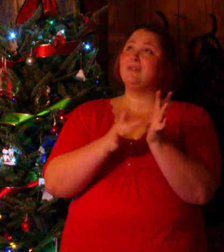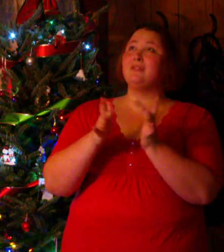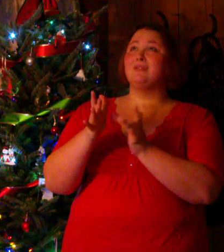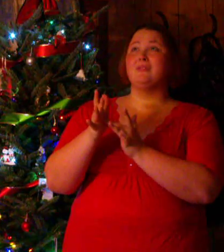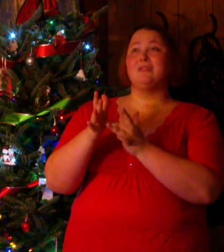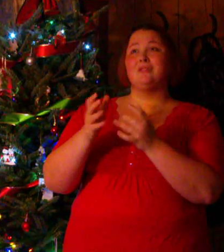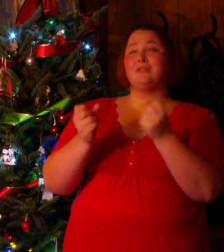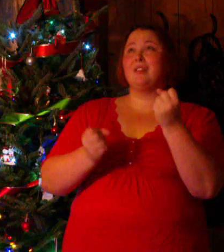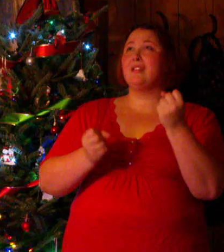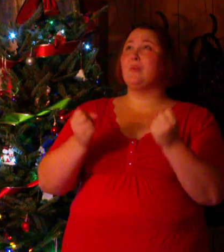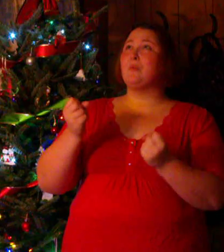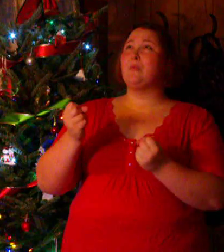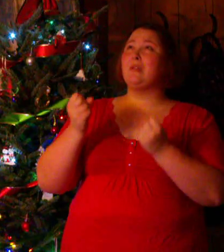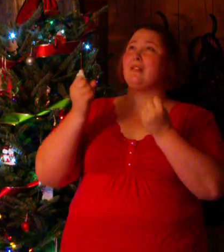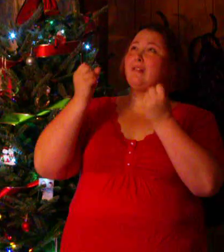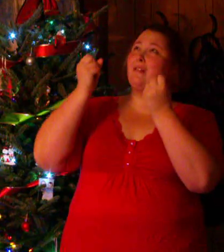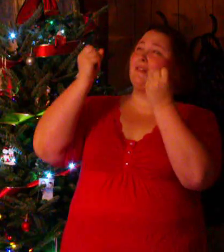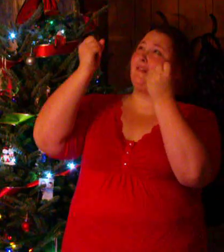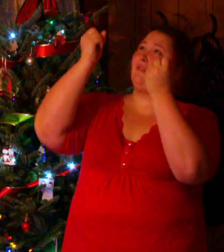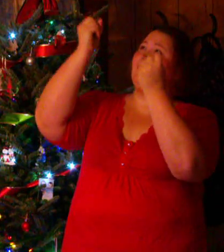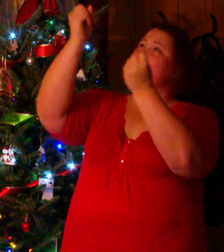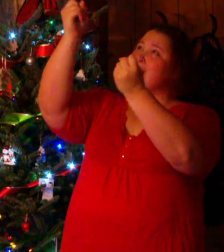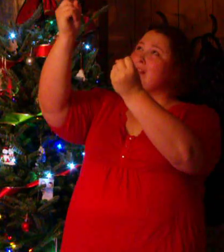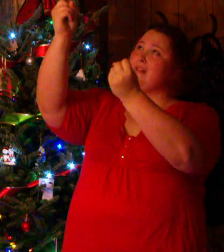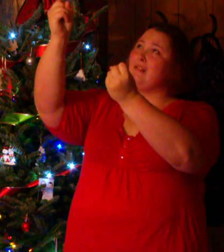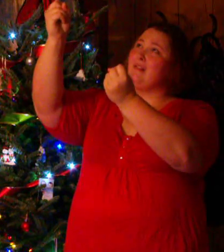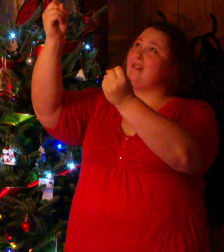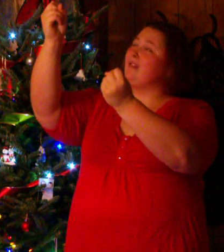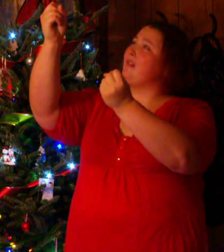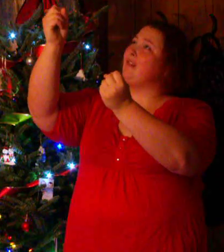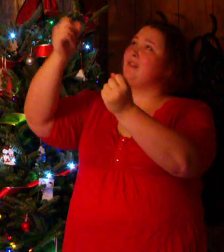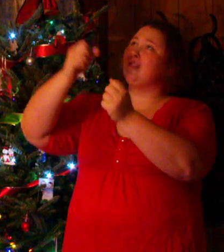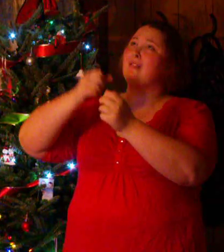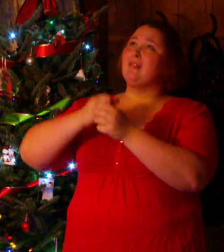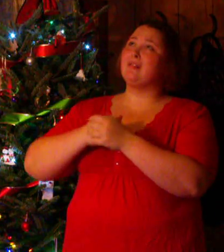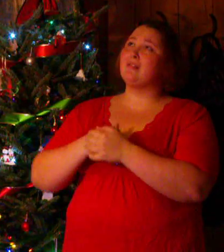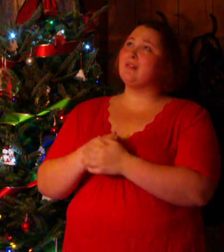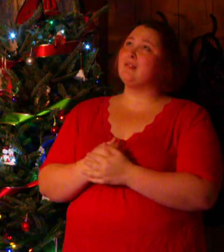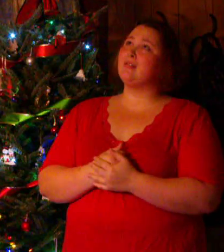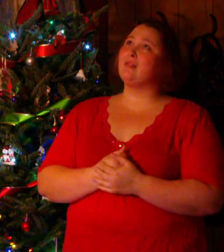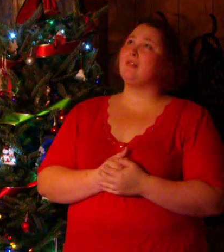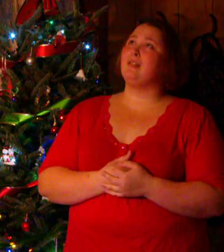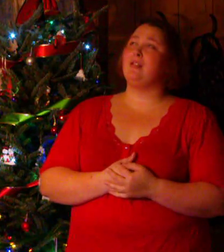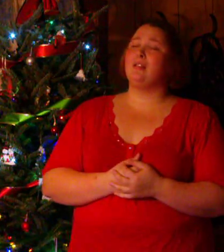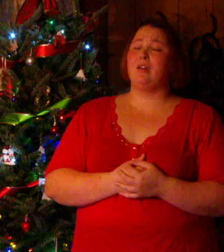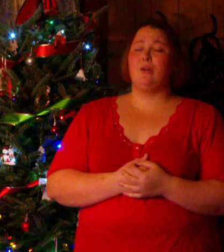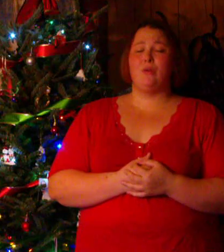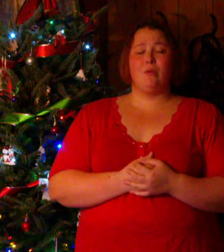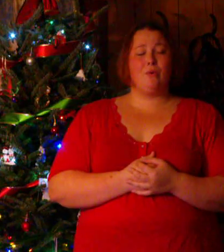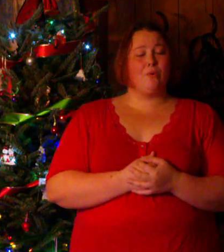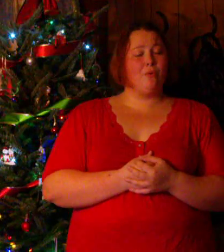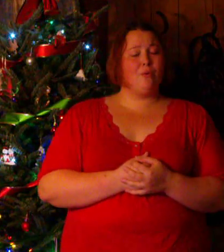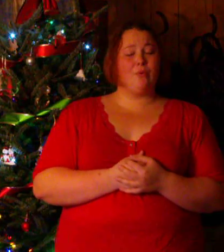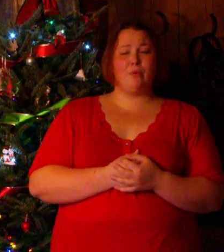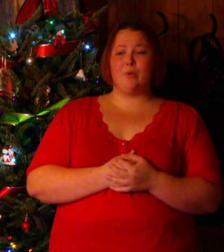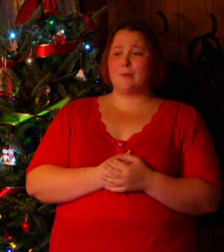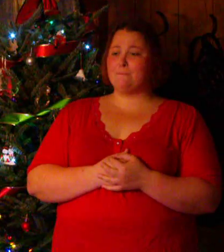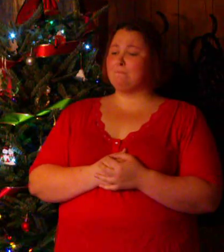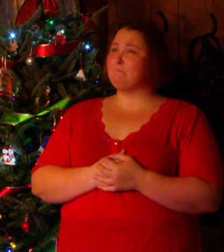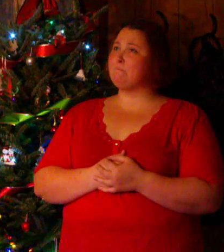Jesus, leave my leave my Oh, Oh, take it